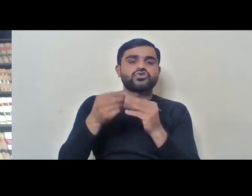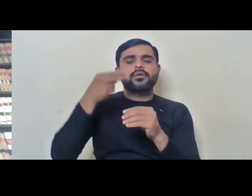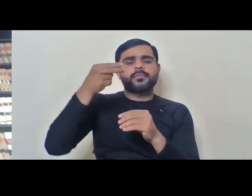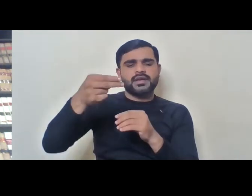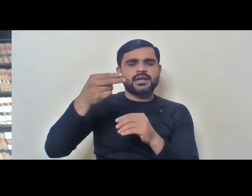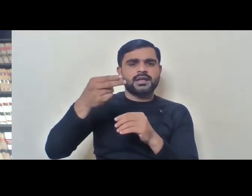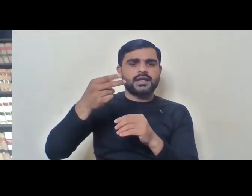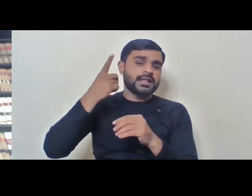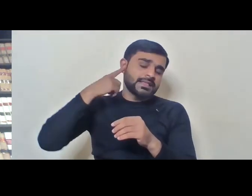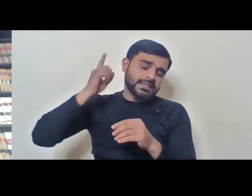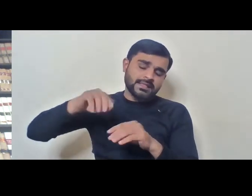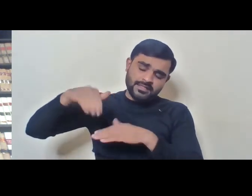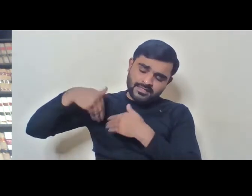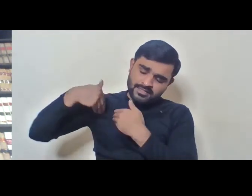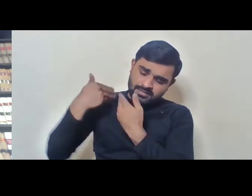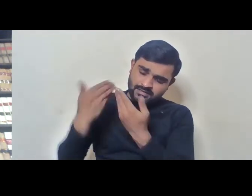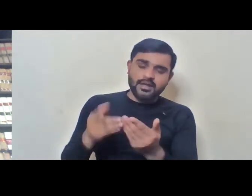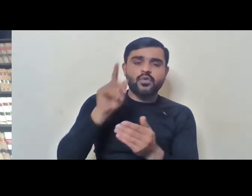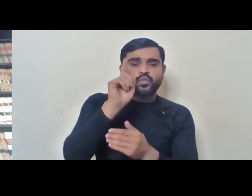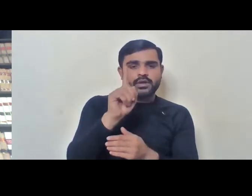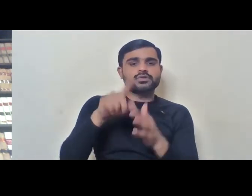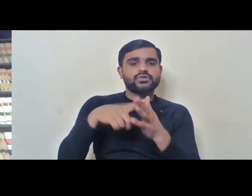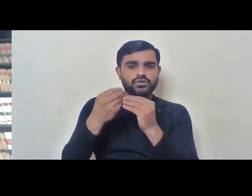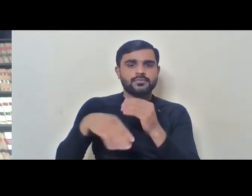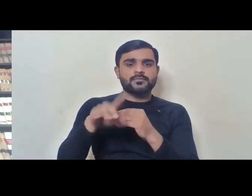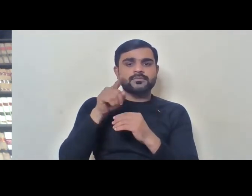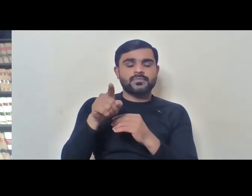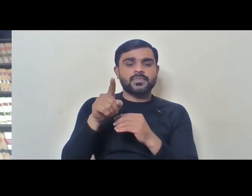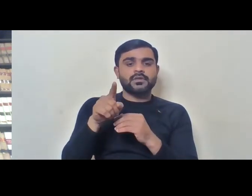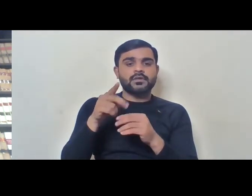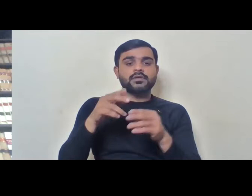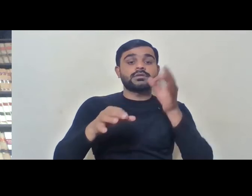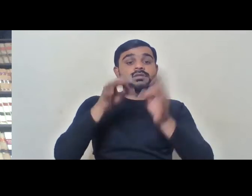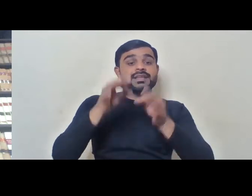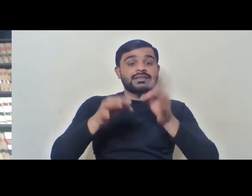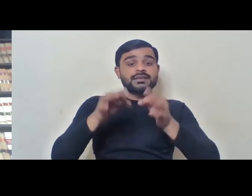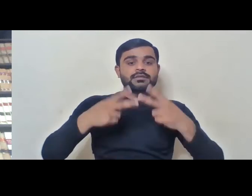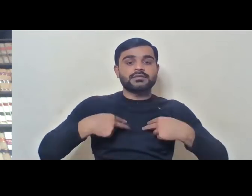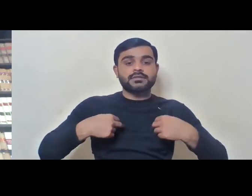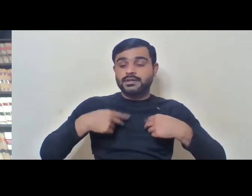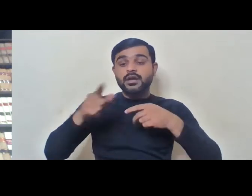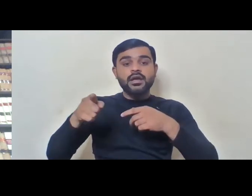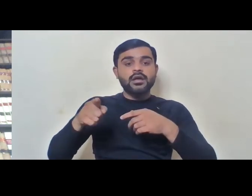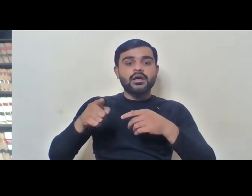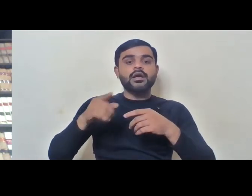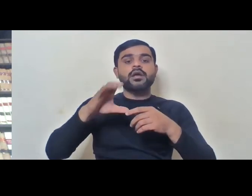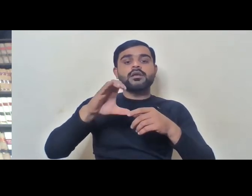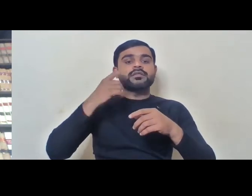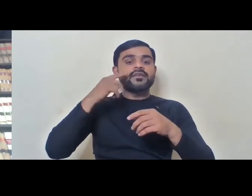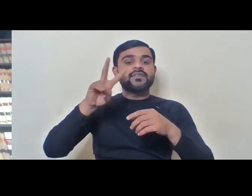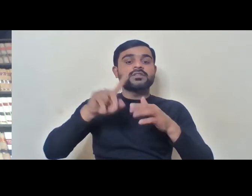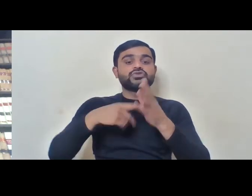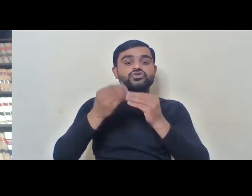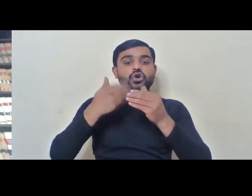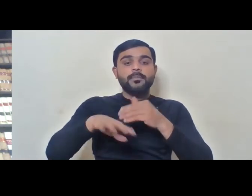being denied to persons with disabilities are the posts of judges. Now, civil judges' posts. Now, it's a